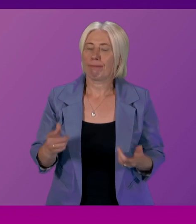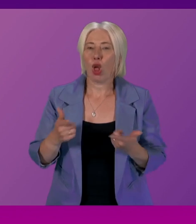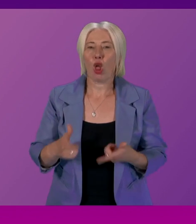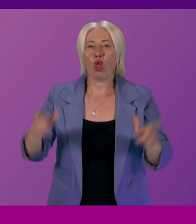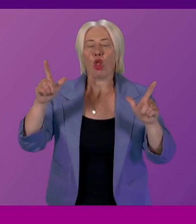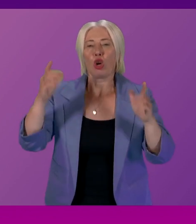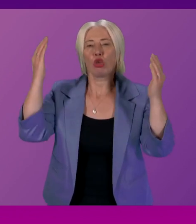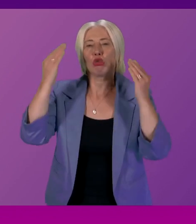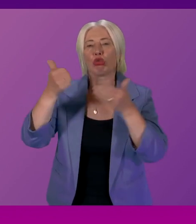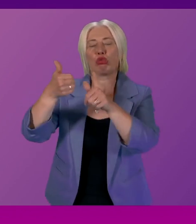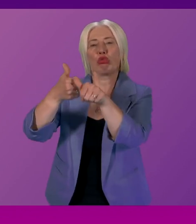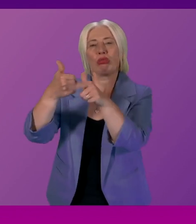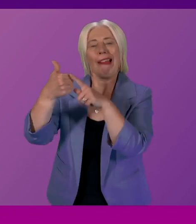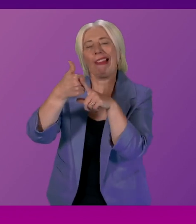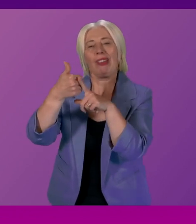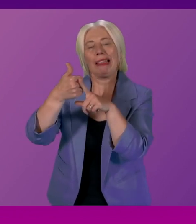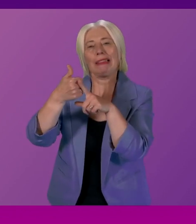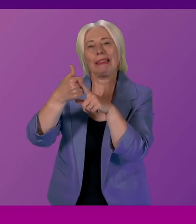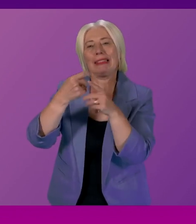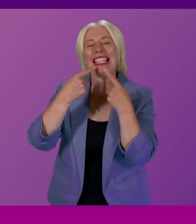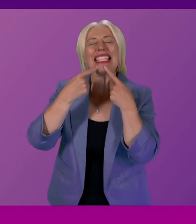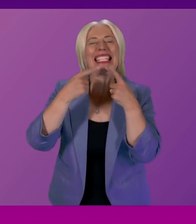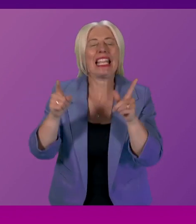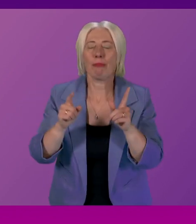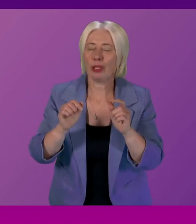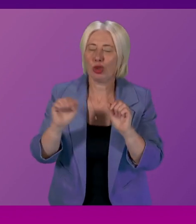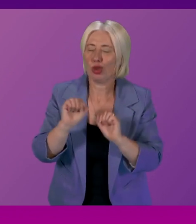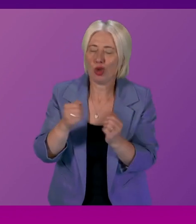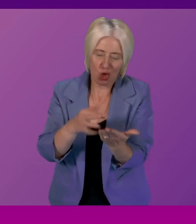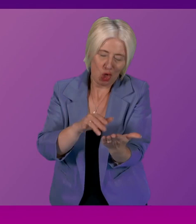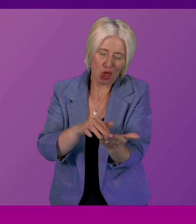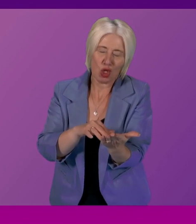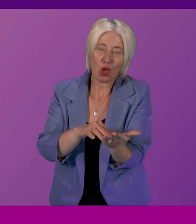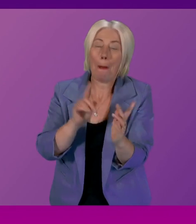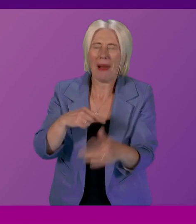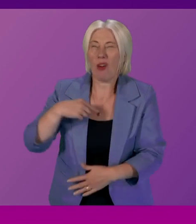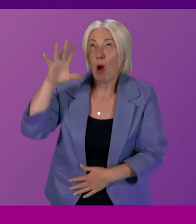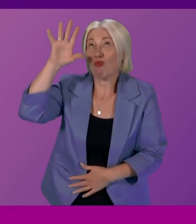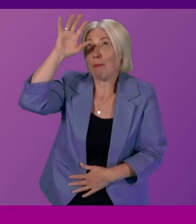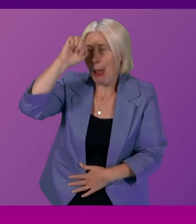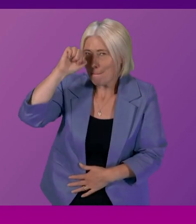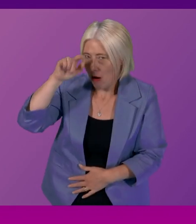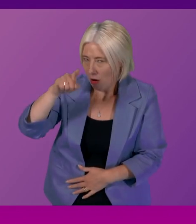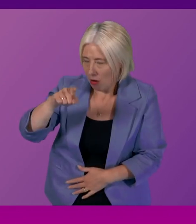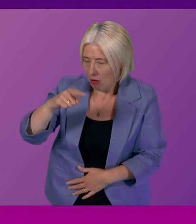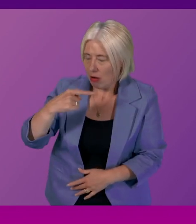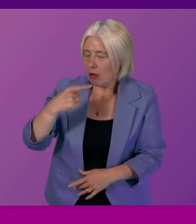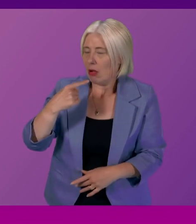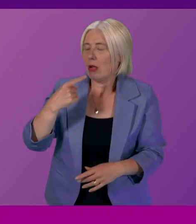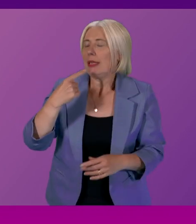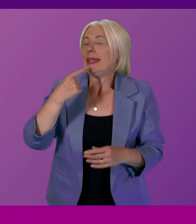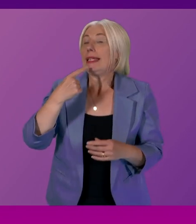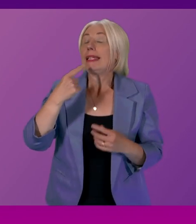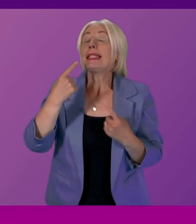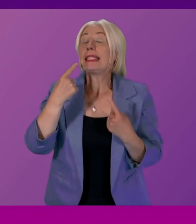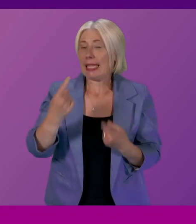statement in front of me but certainly from memory the law advocate was very